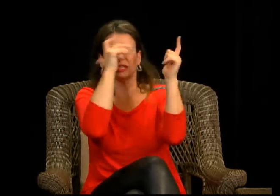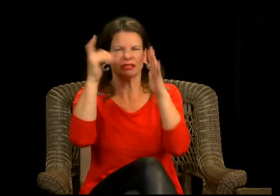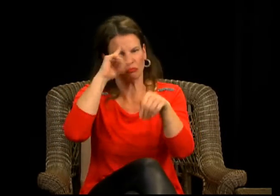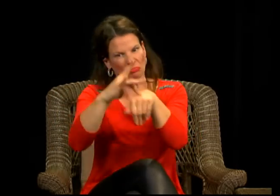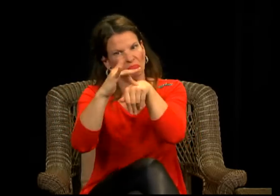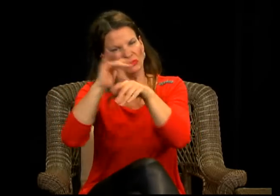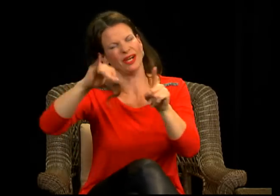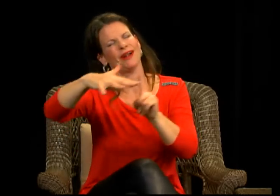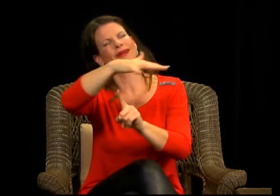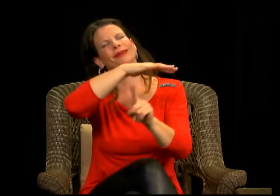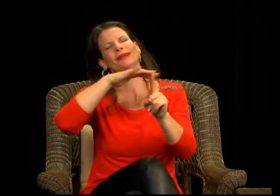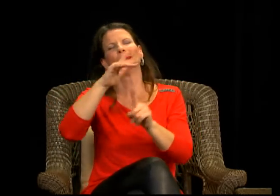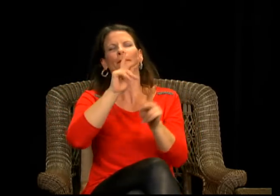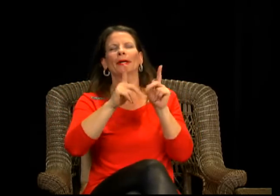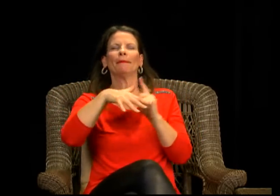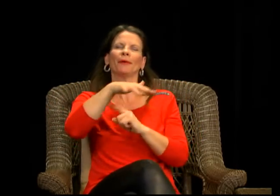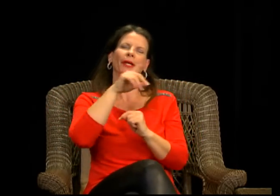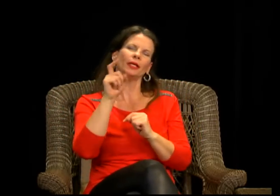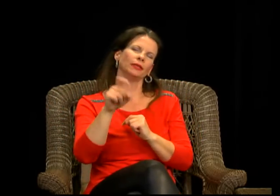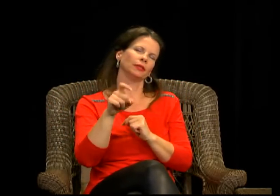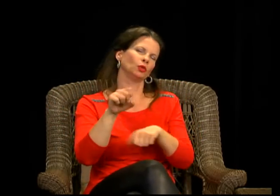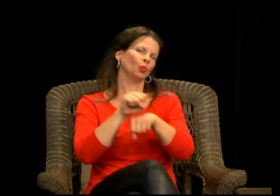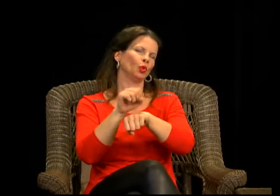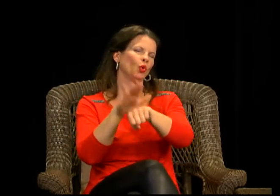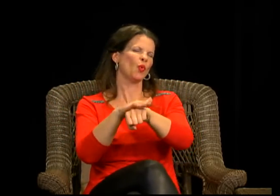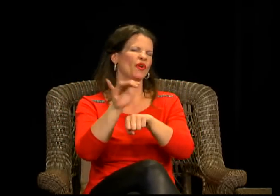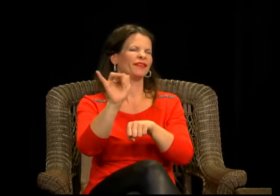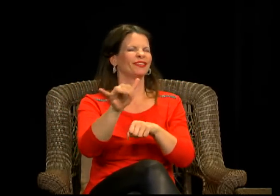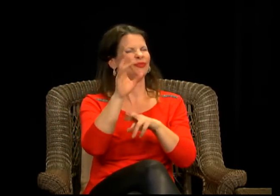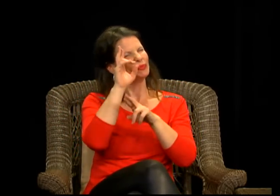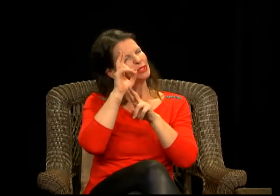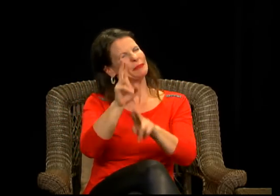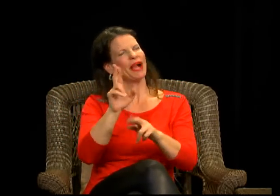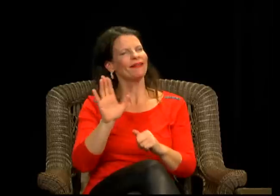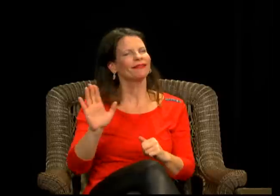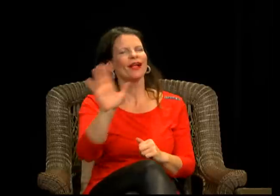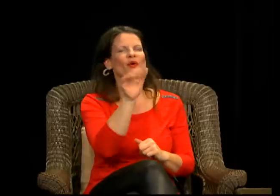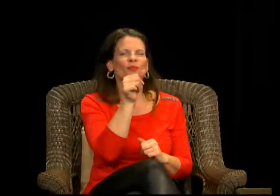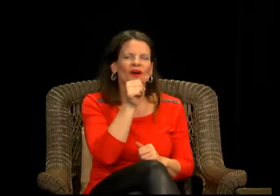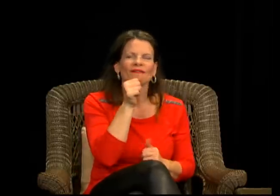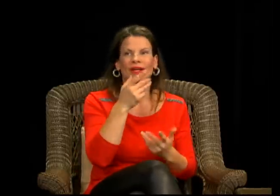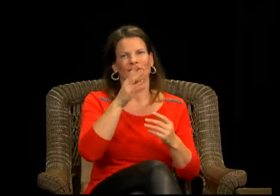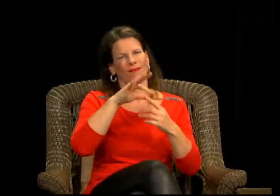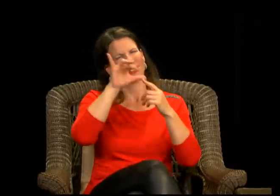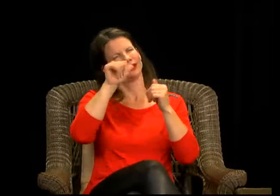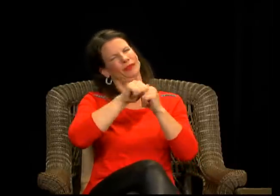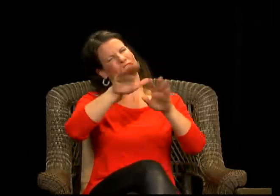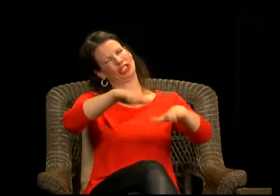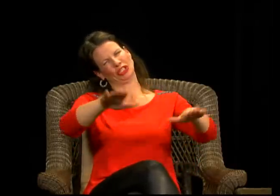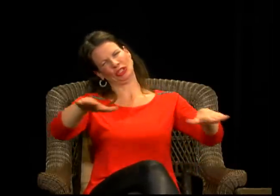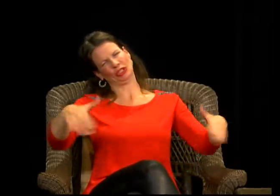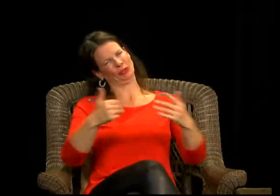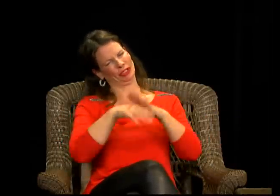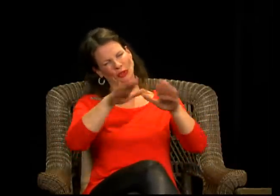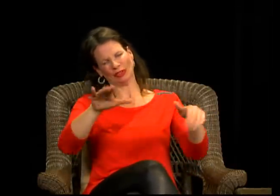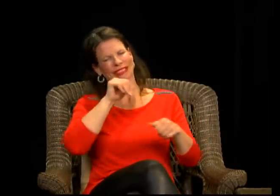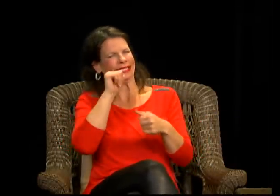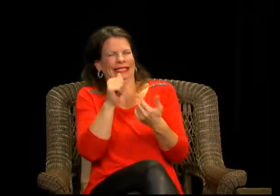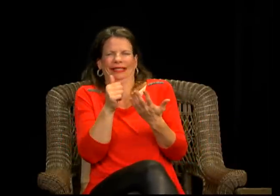really, really wants to make sure that her daughter does not get affected by this type